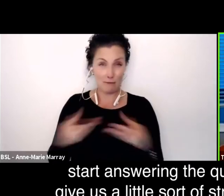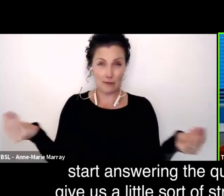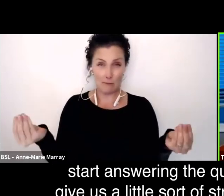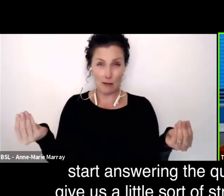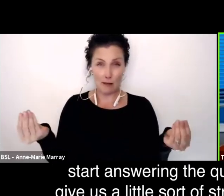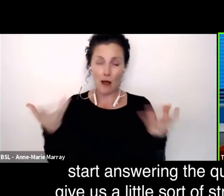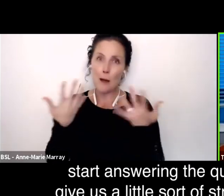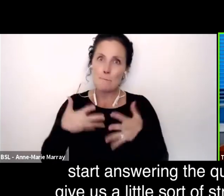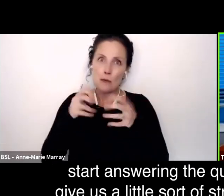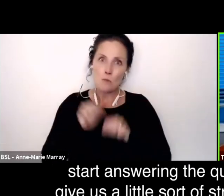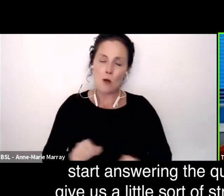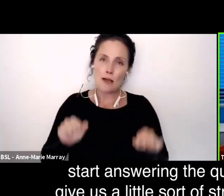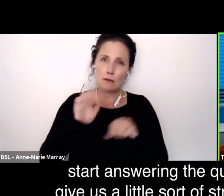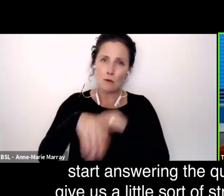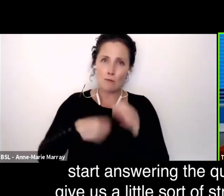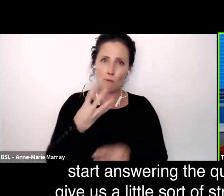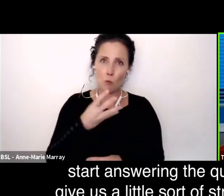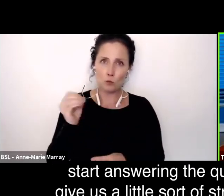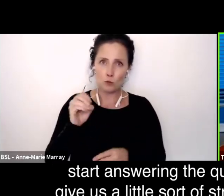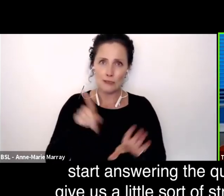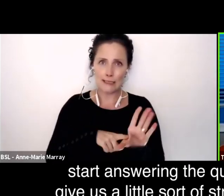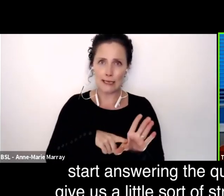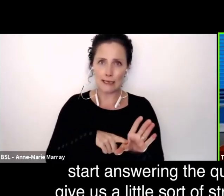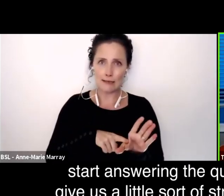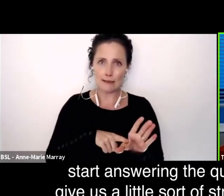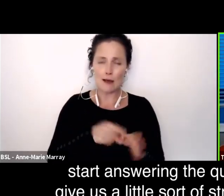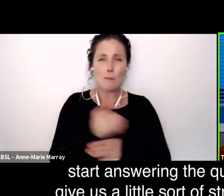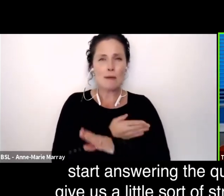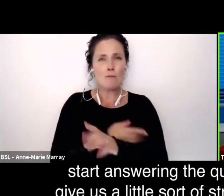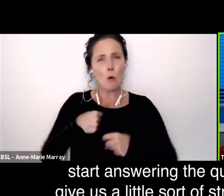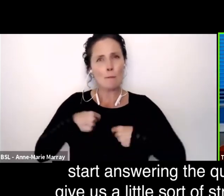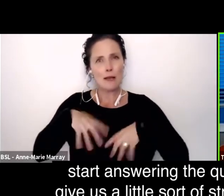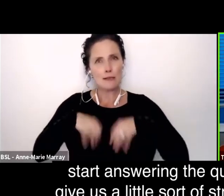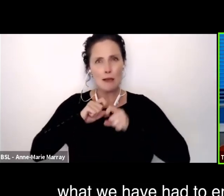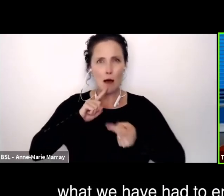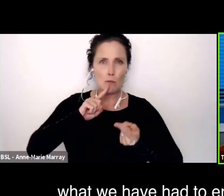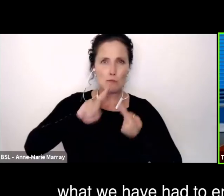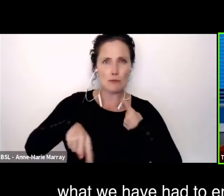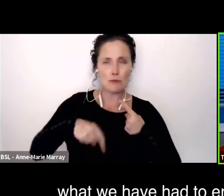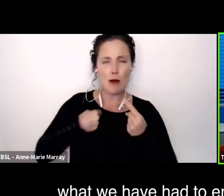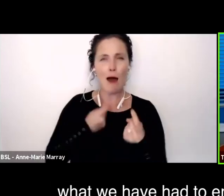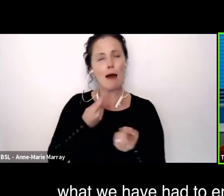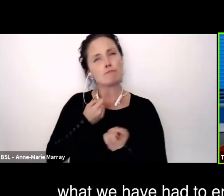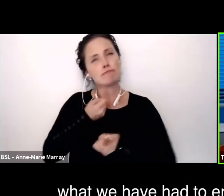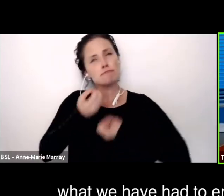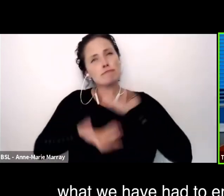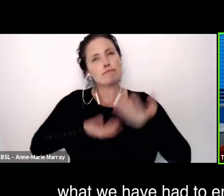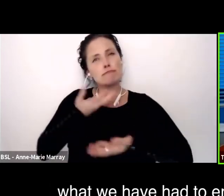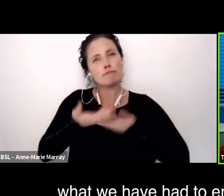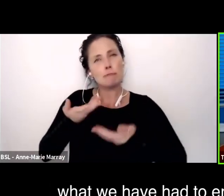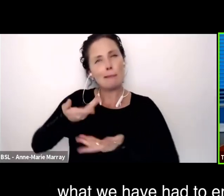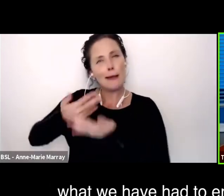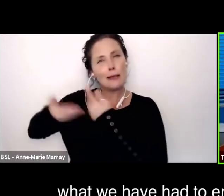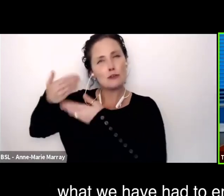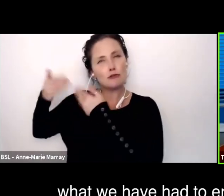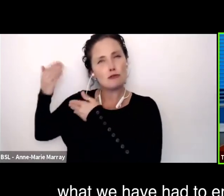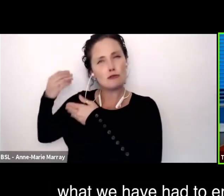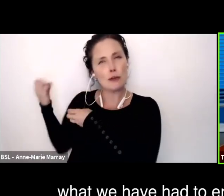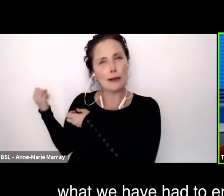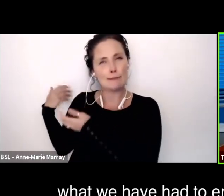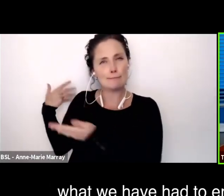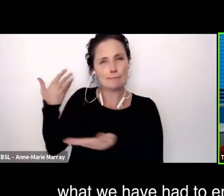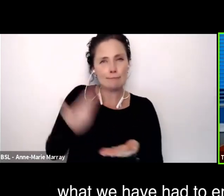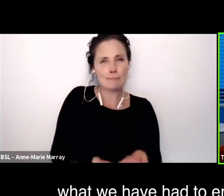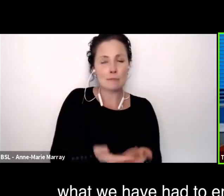do to start answering the question is I just give us a little sort of stroll through the history of what